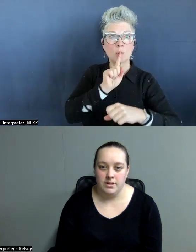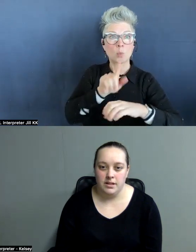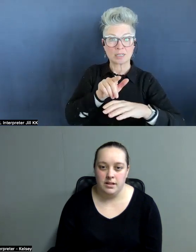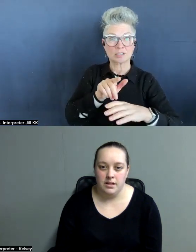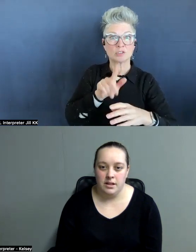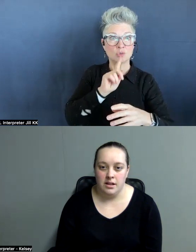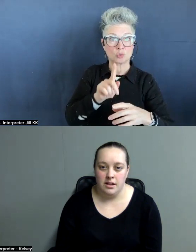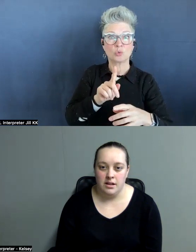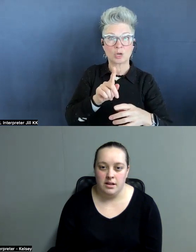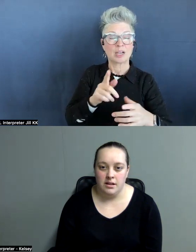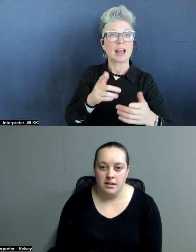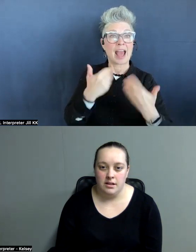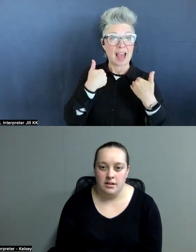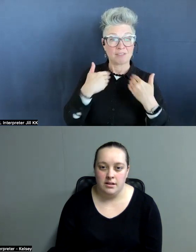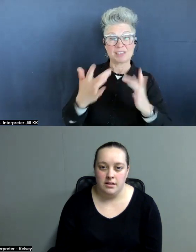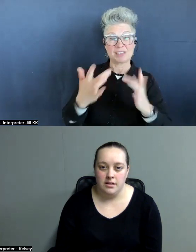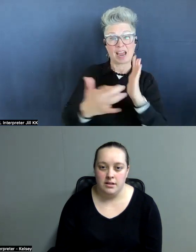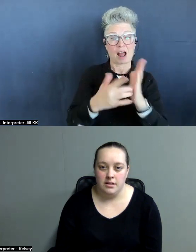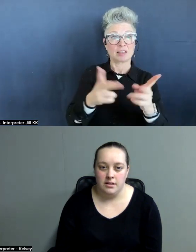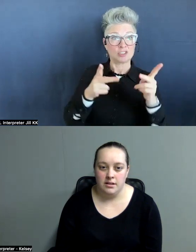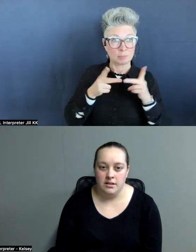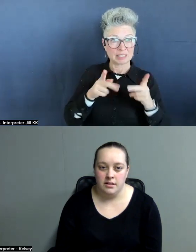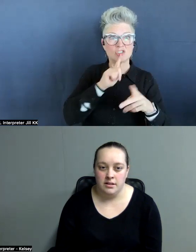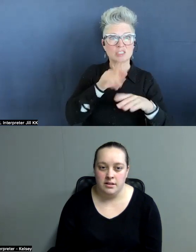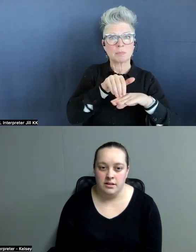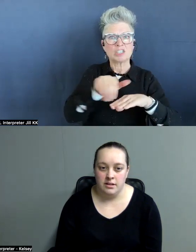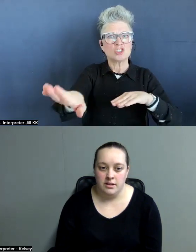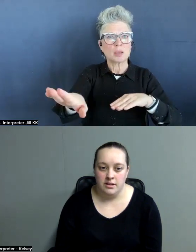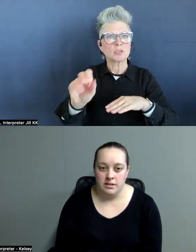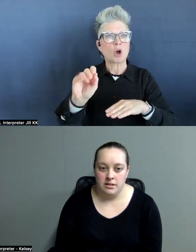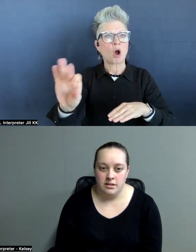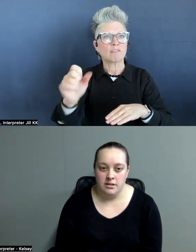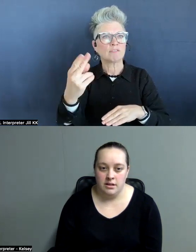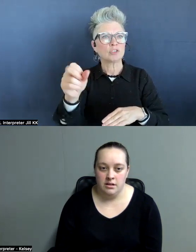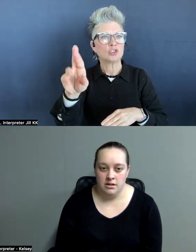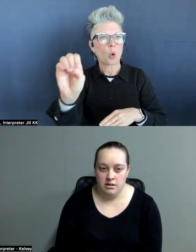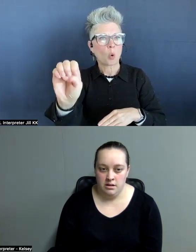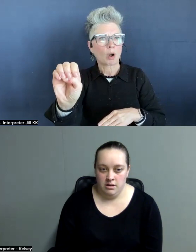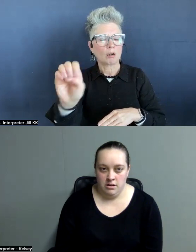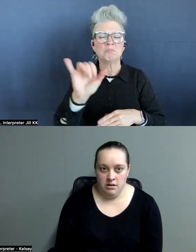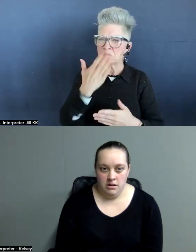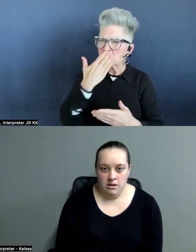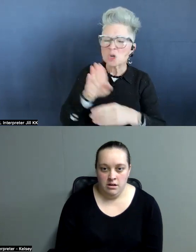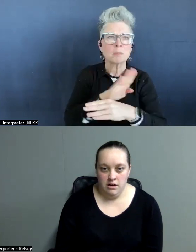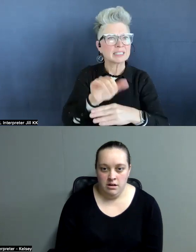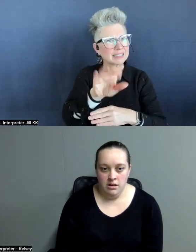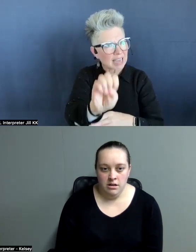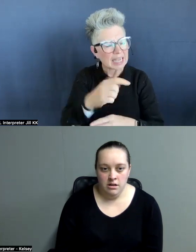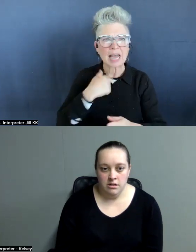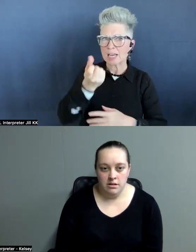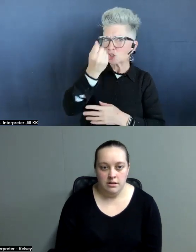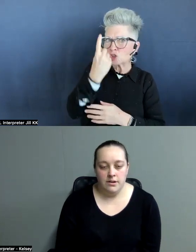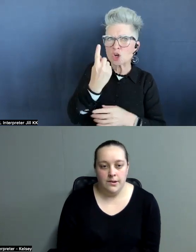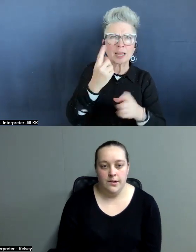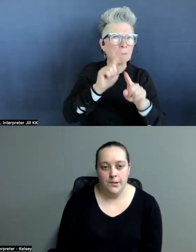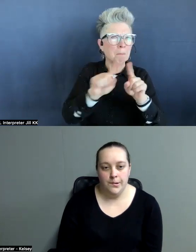positions offshore. And it was a really good business case. I understood it, but it broke my heart. So many